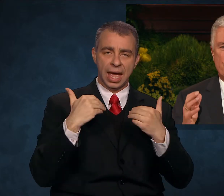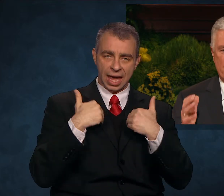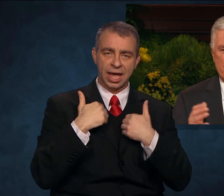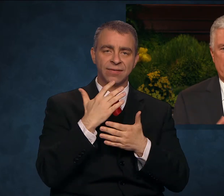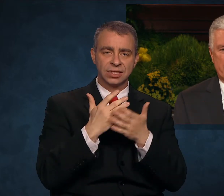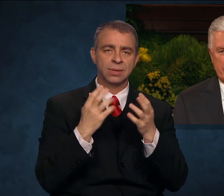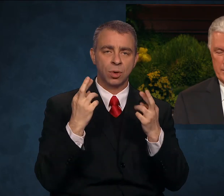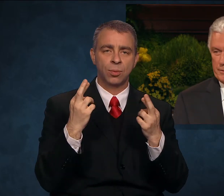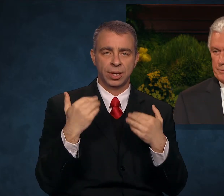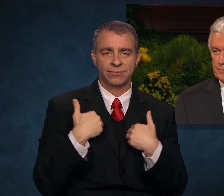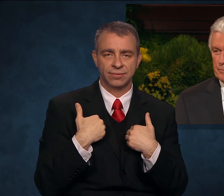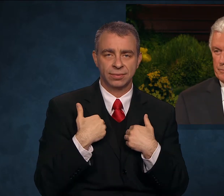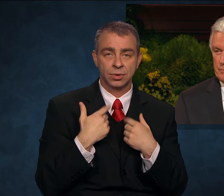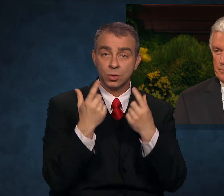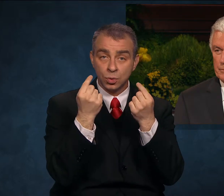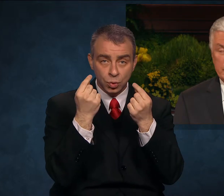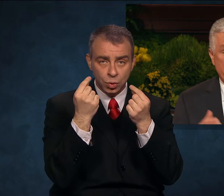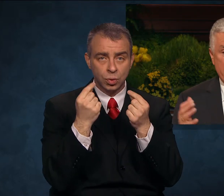Church leaders,